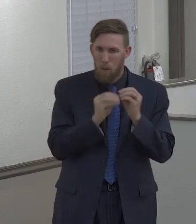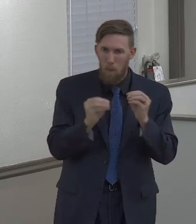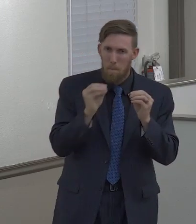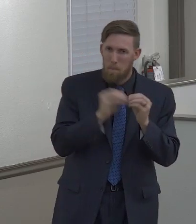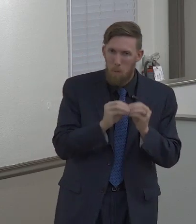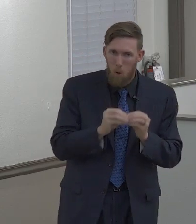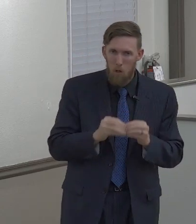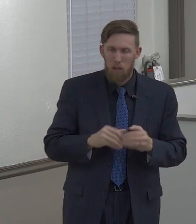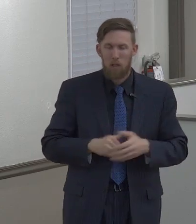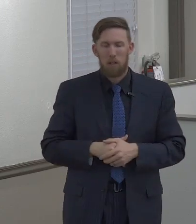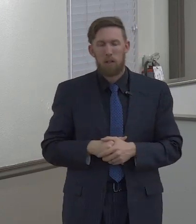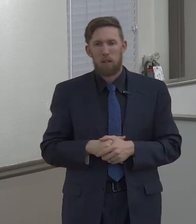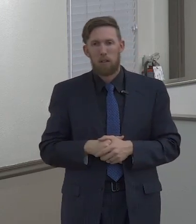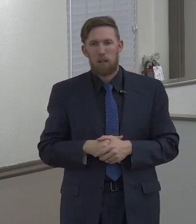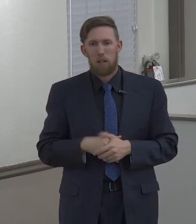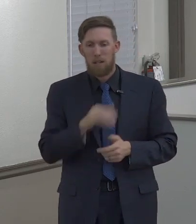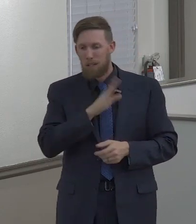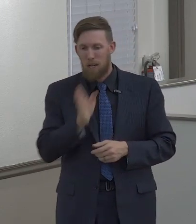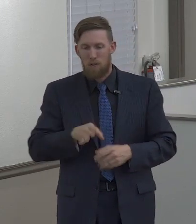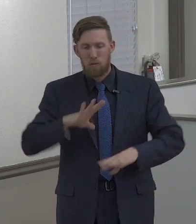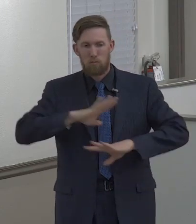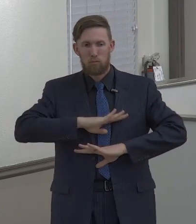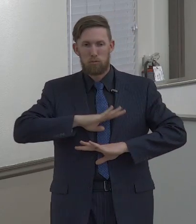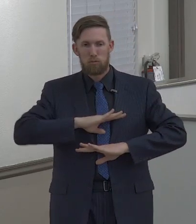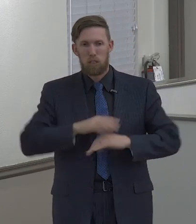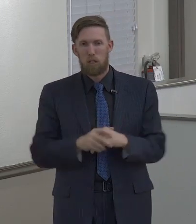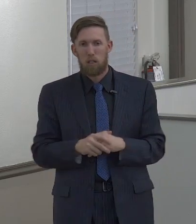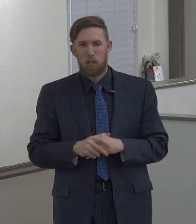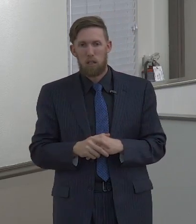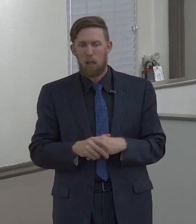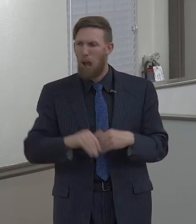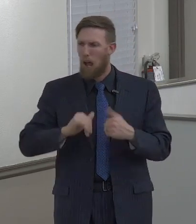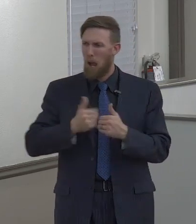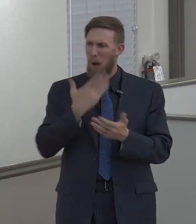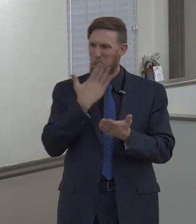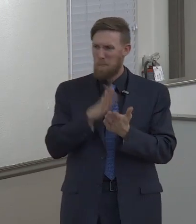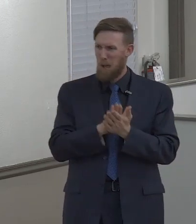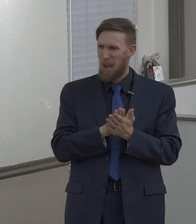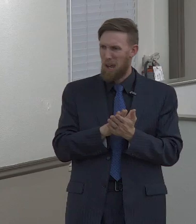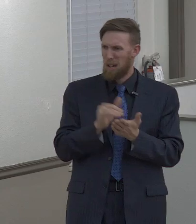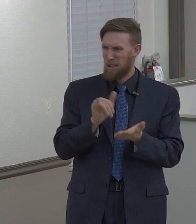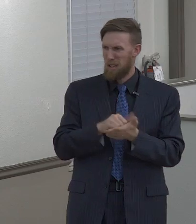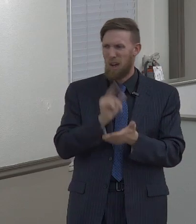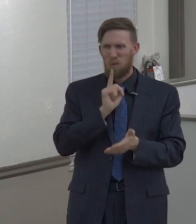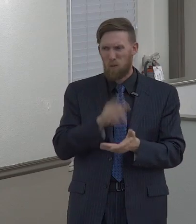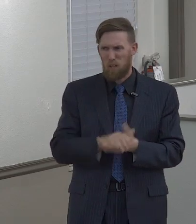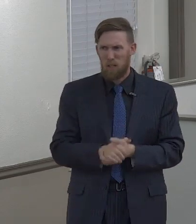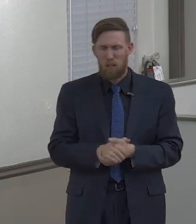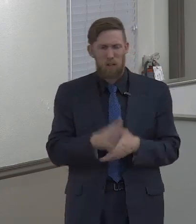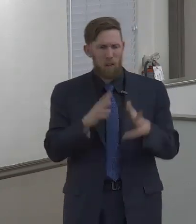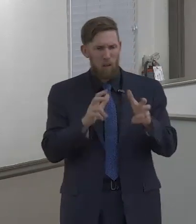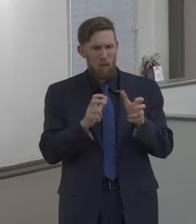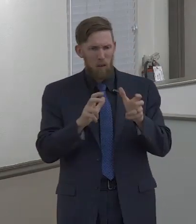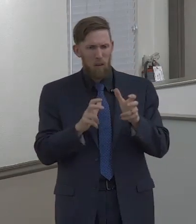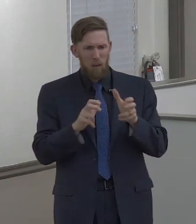always wanting more, never being satisfied, with what they have. So how bad can covetousness really be?